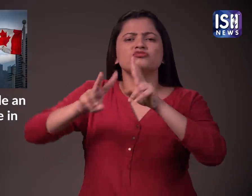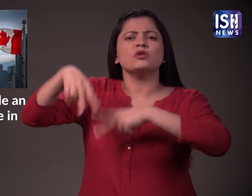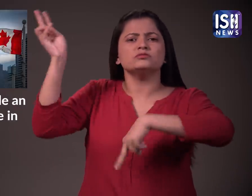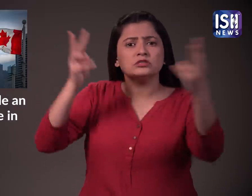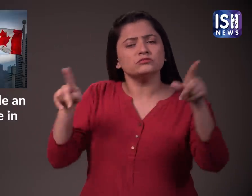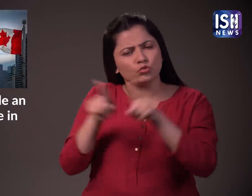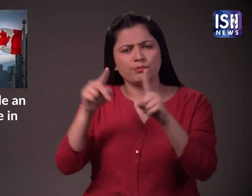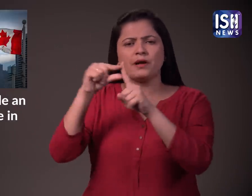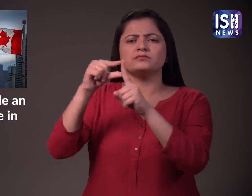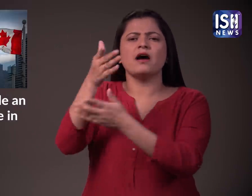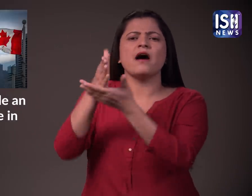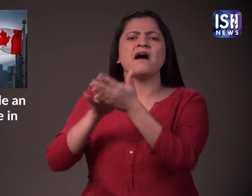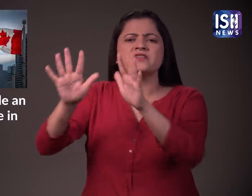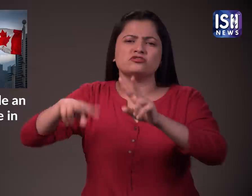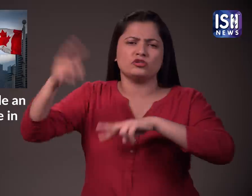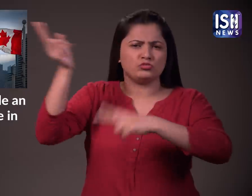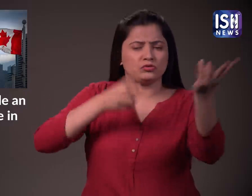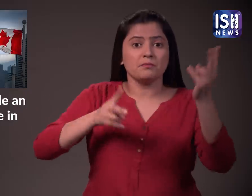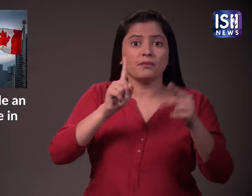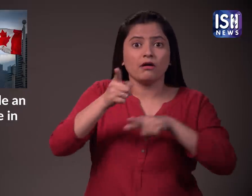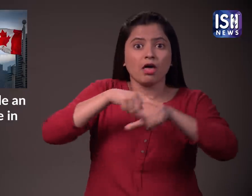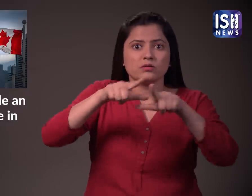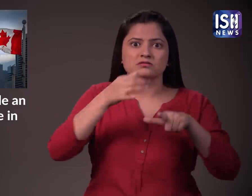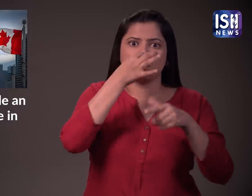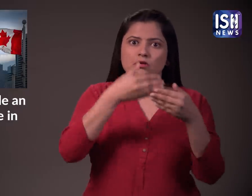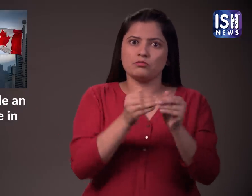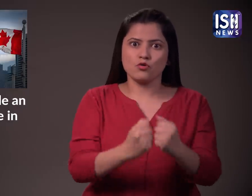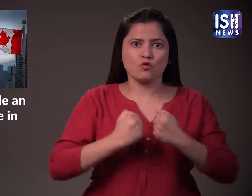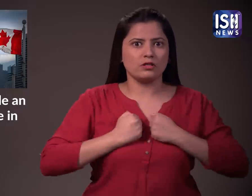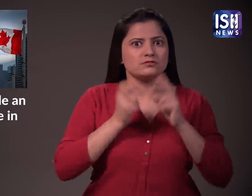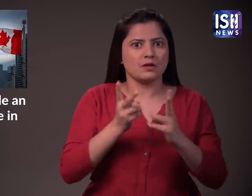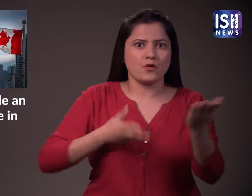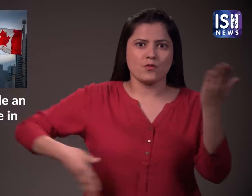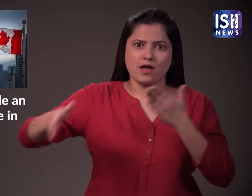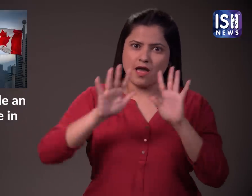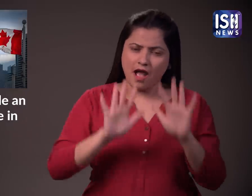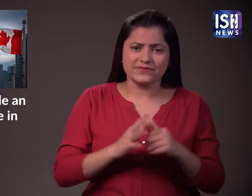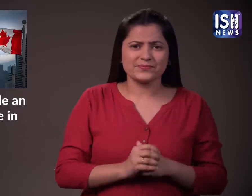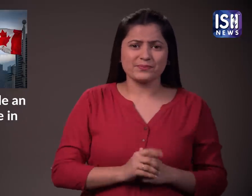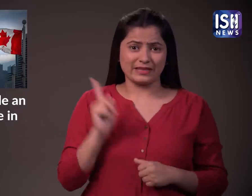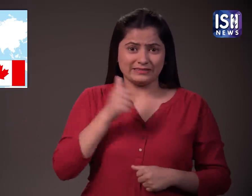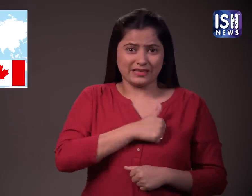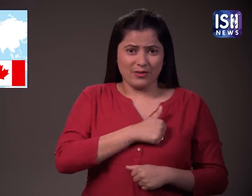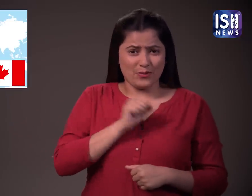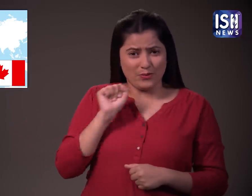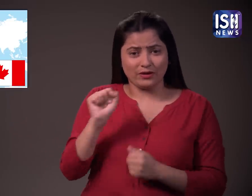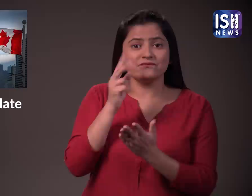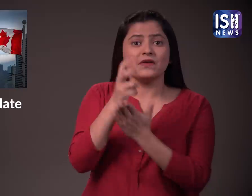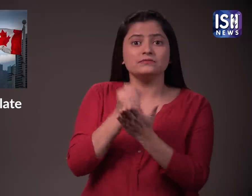While some continue to stay in Pakistan, the Sindhi language is used by this community. The Canadian consulate is